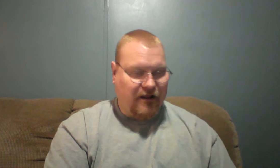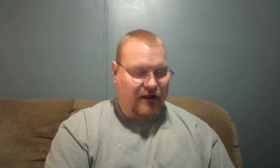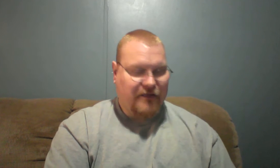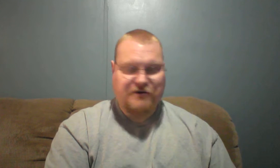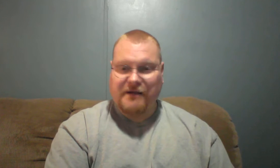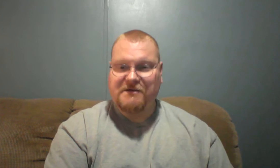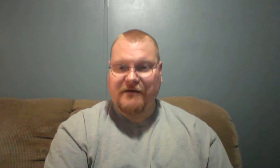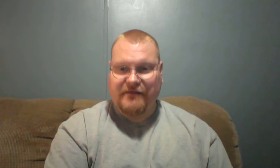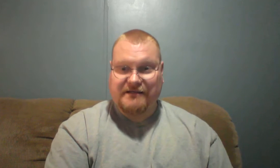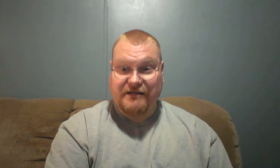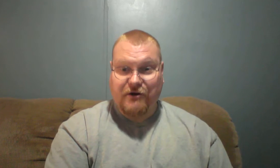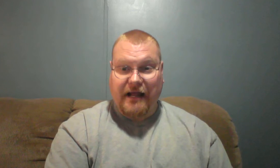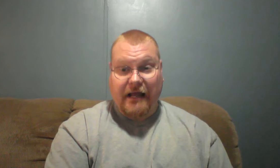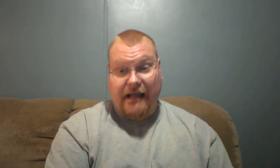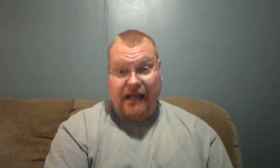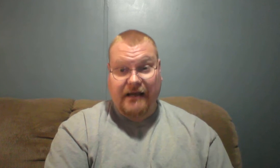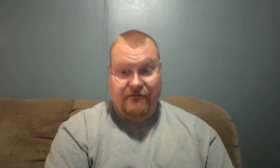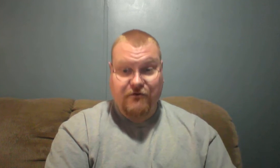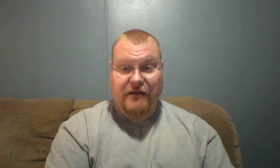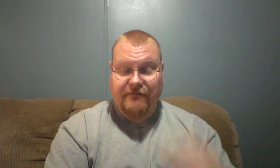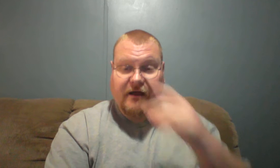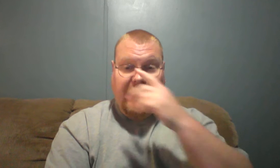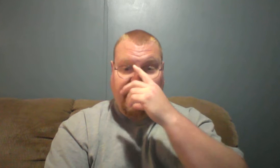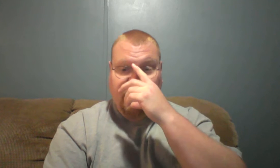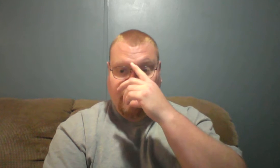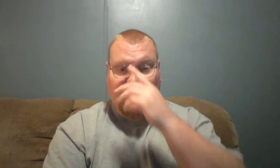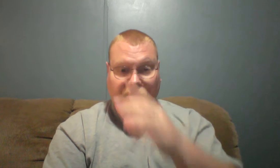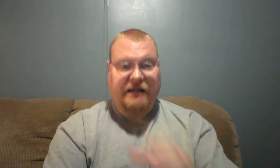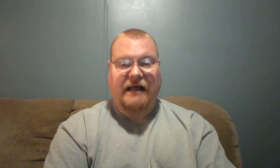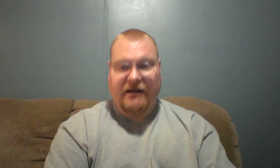There's some stuff that's in your hands. And if you live a good, holy life